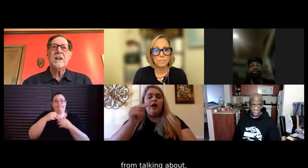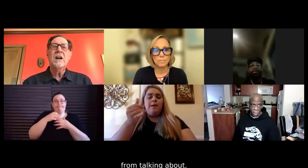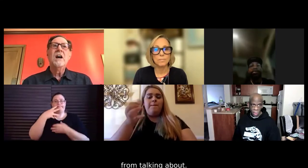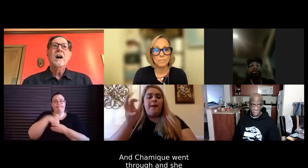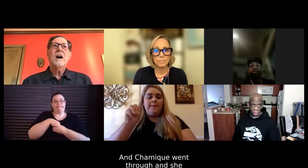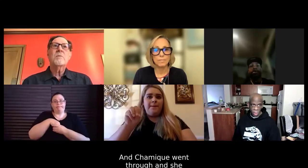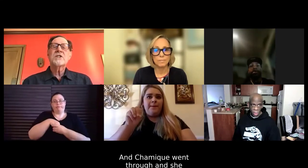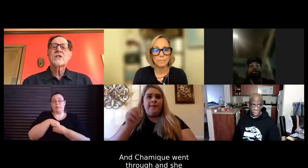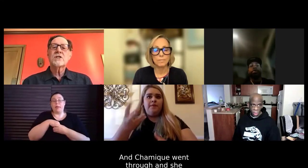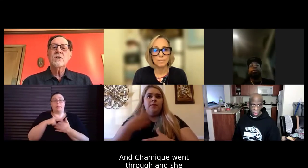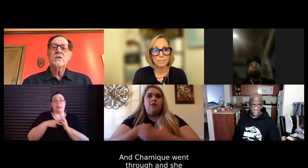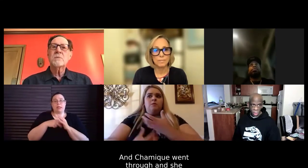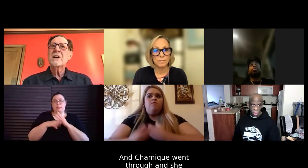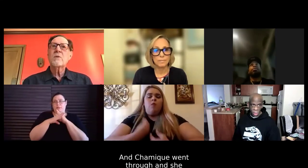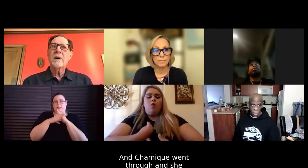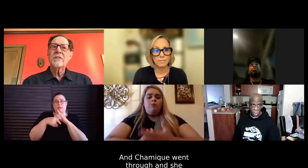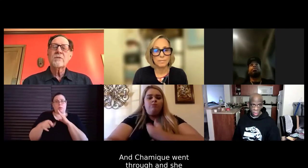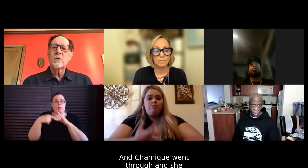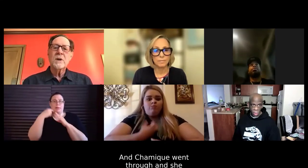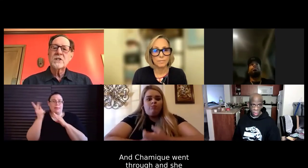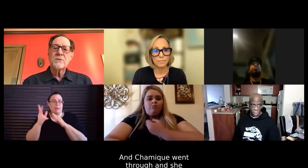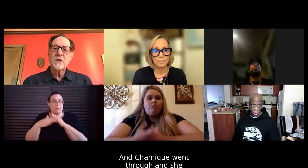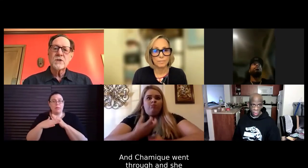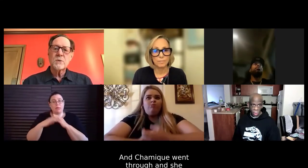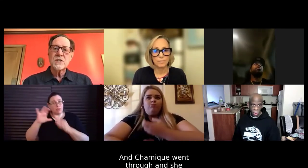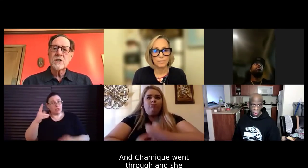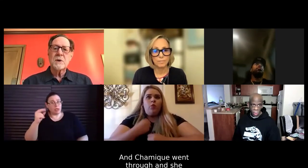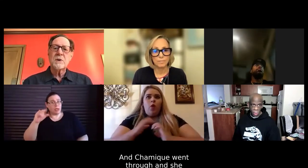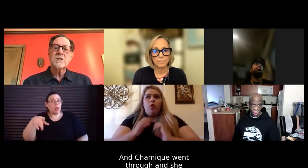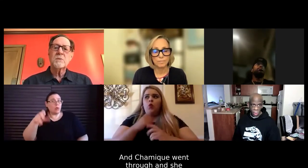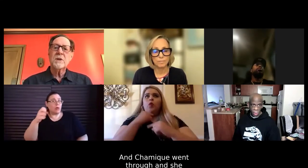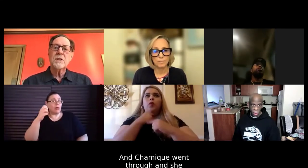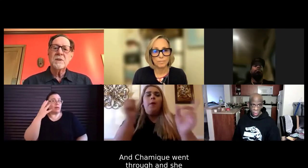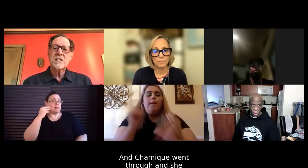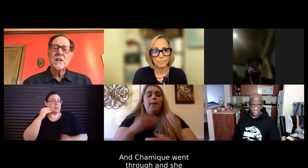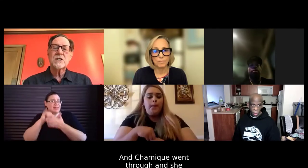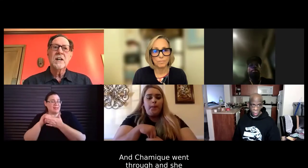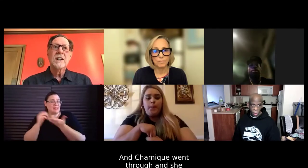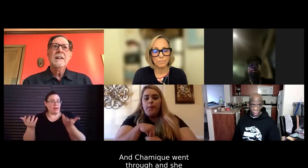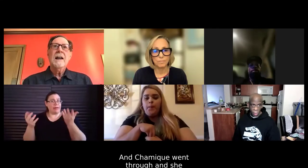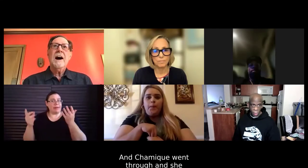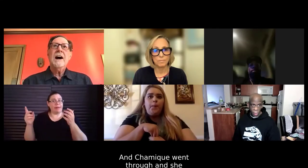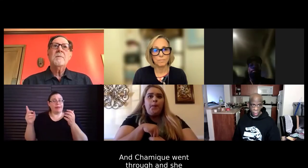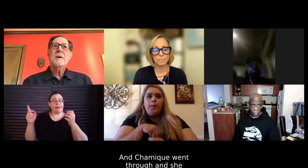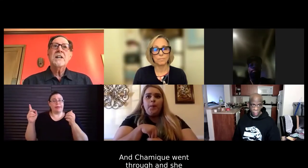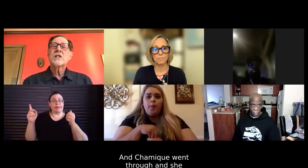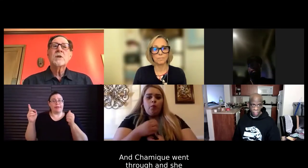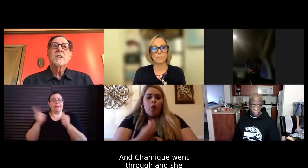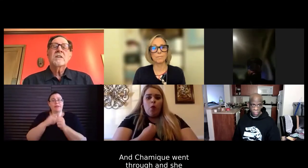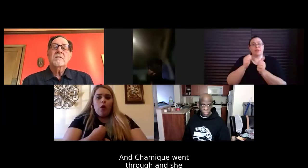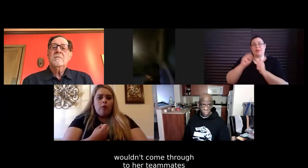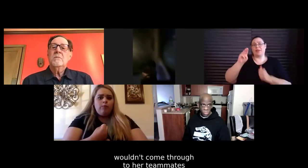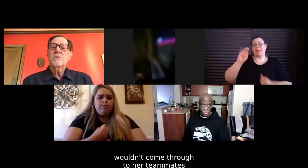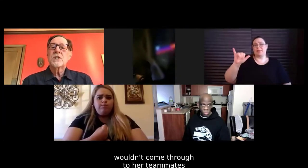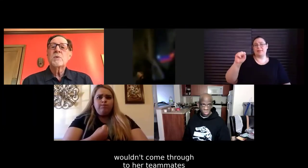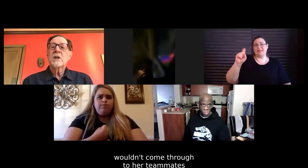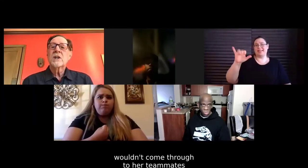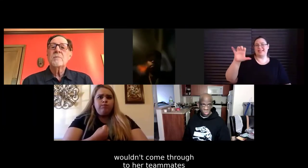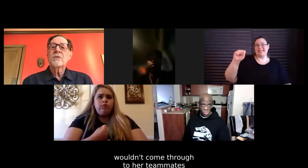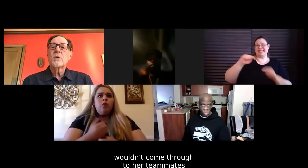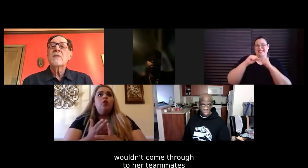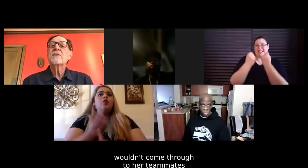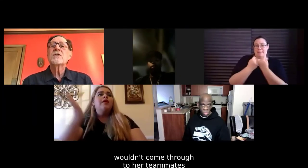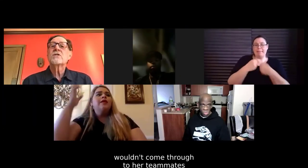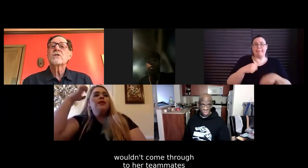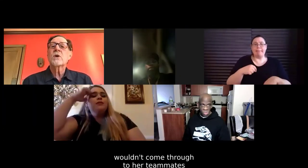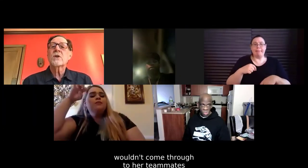about it, which Chamequa went through when she first was experiencing it with the mystics. And she wouldn't, she wouldn't